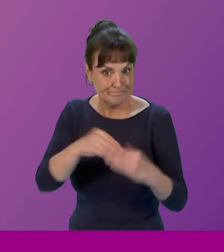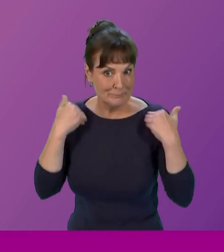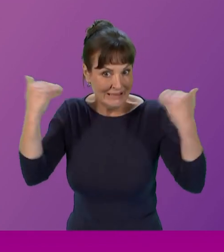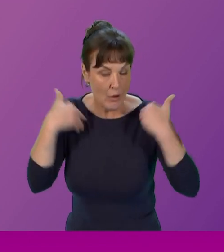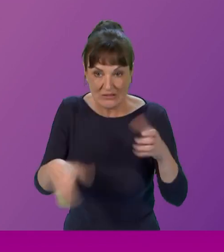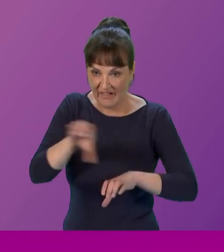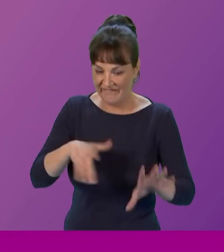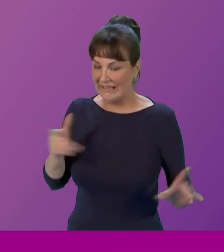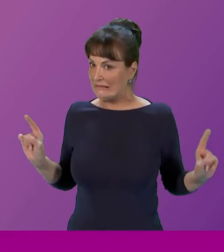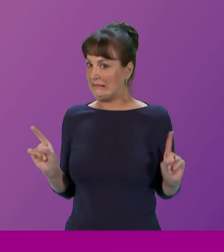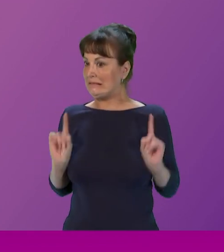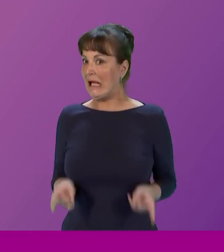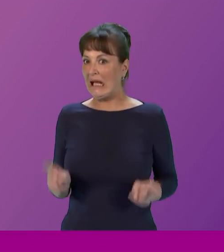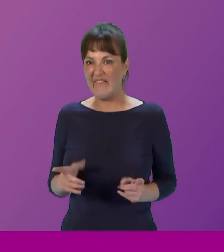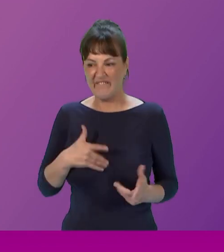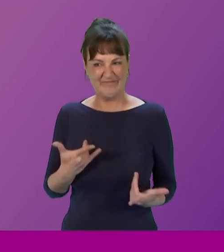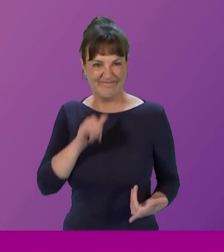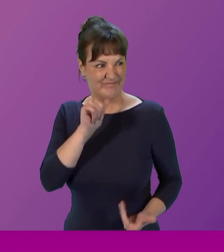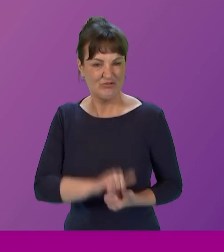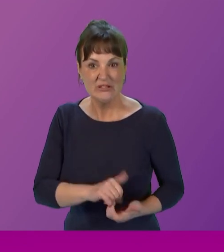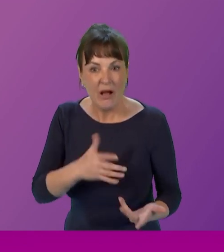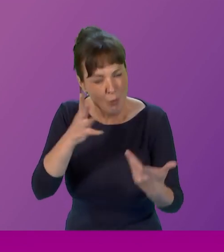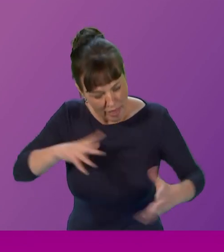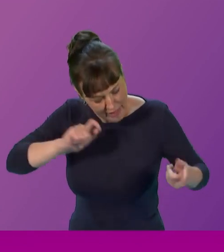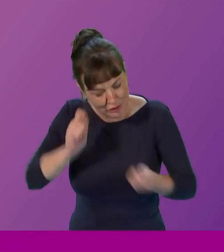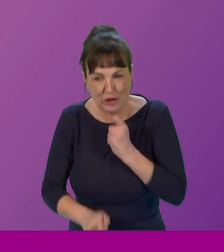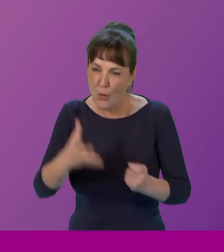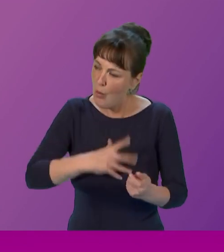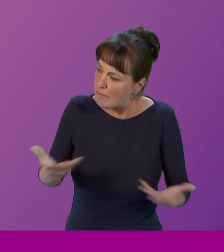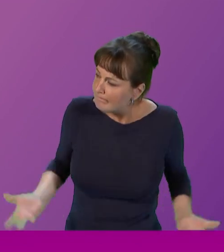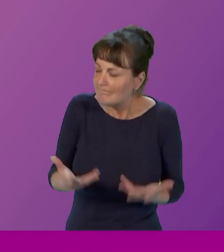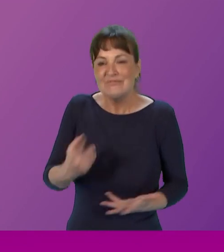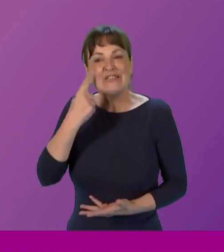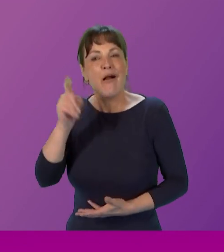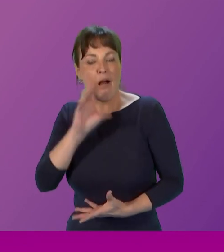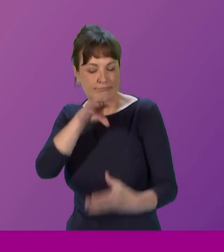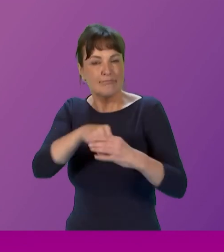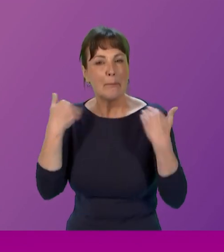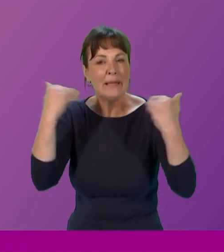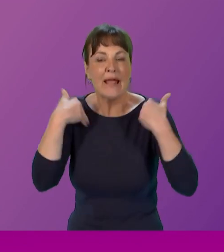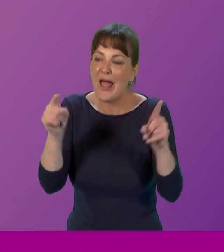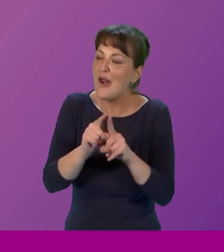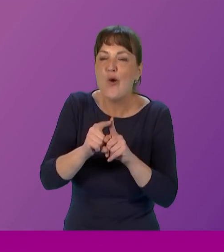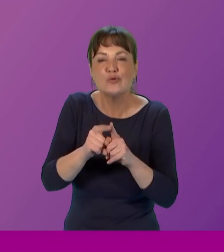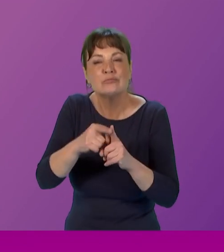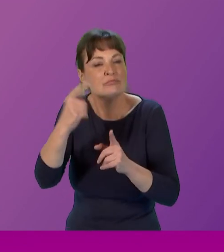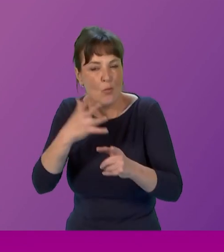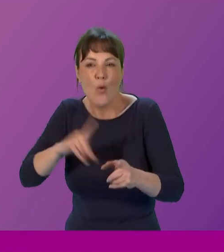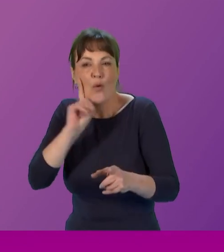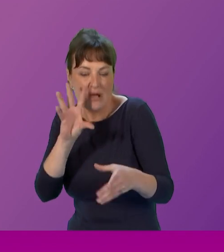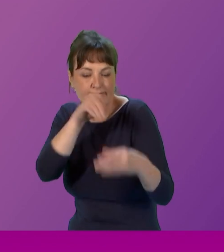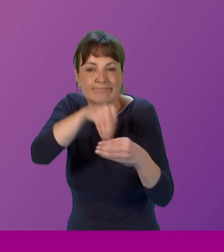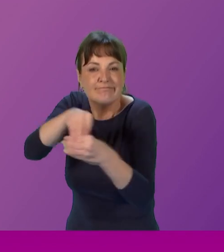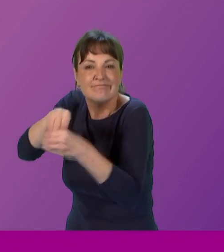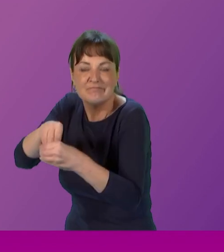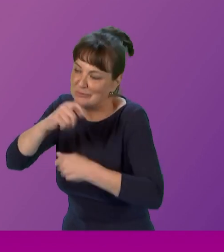out of place we want this to change we celebrated active girls day a day dedicated to engaging young girls in pe and successful female scientists spoke to us about how we